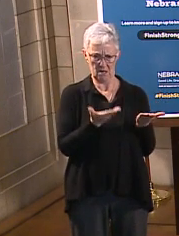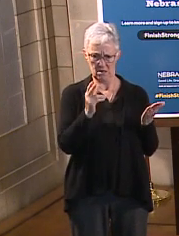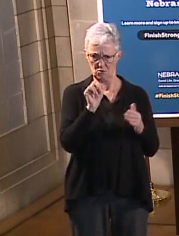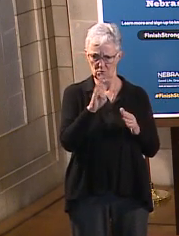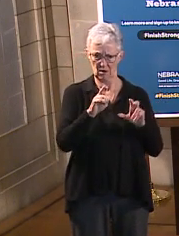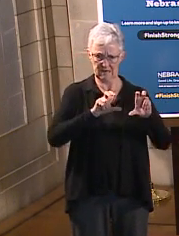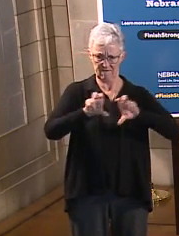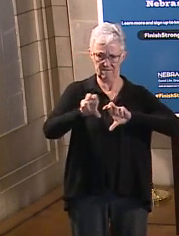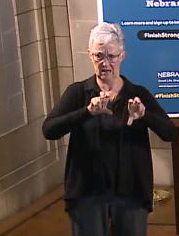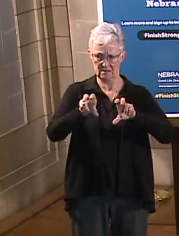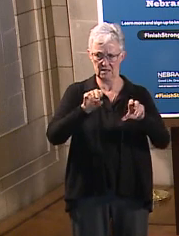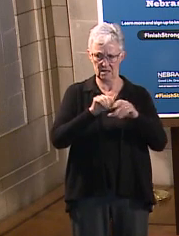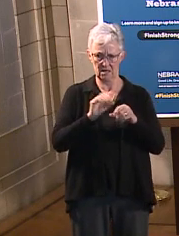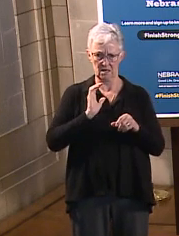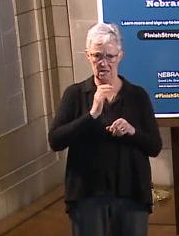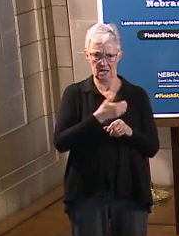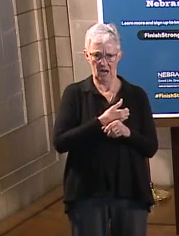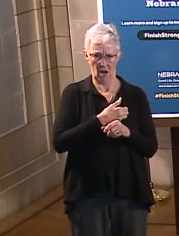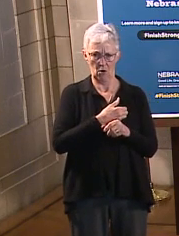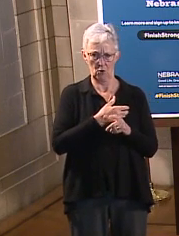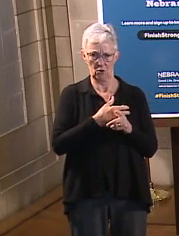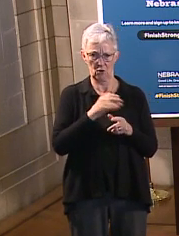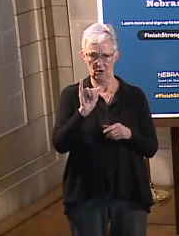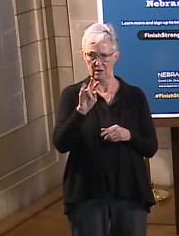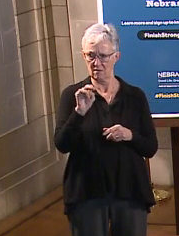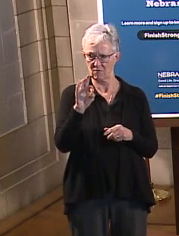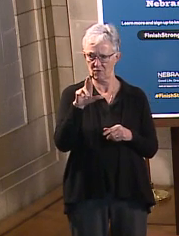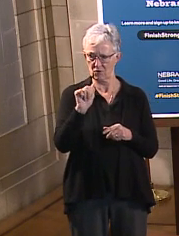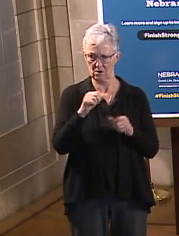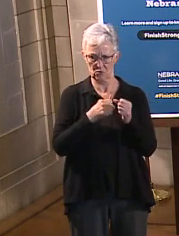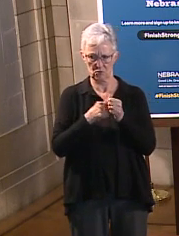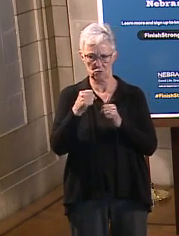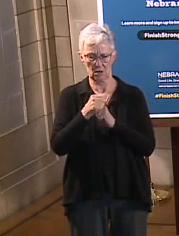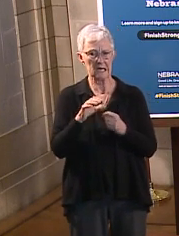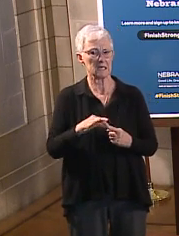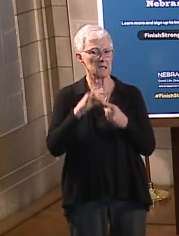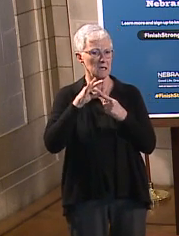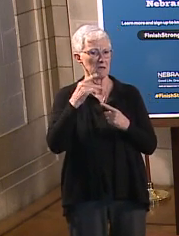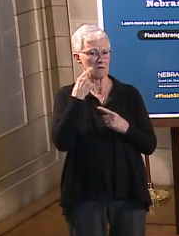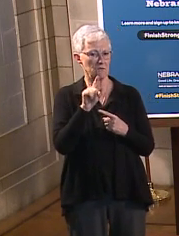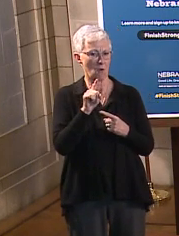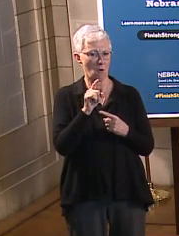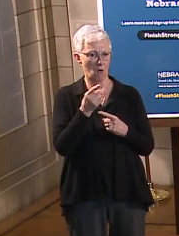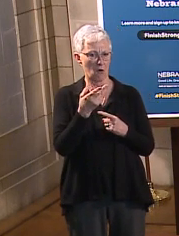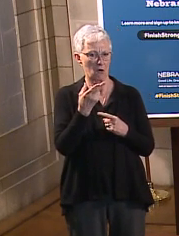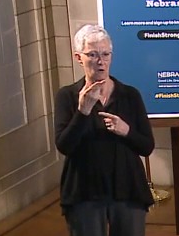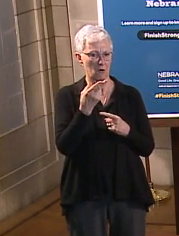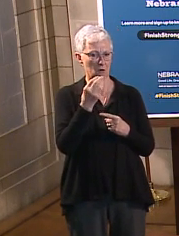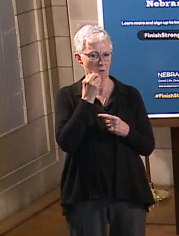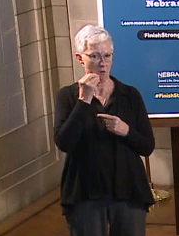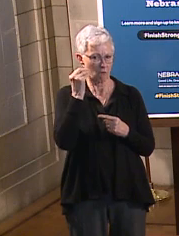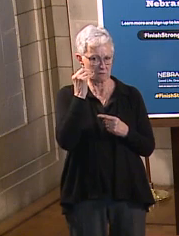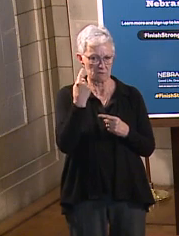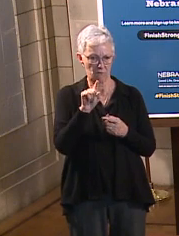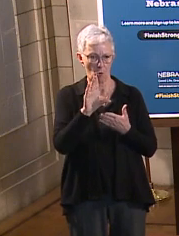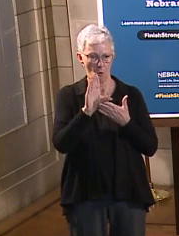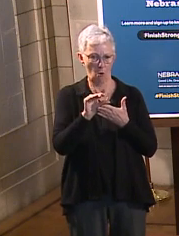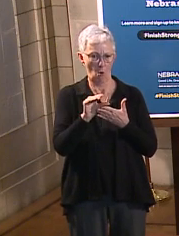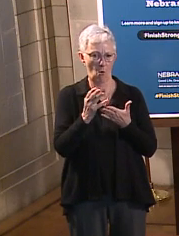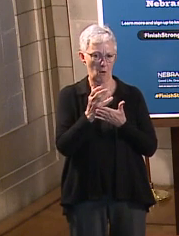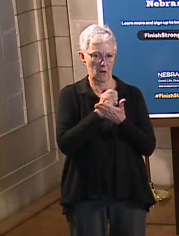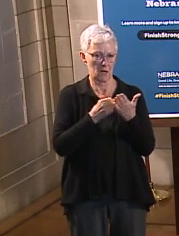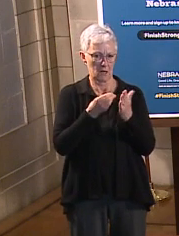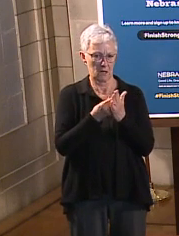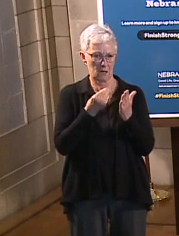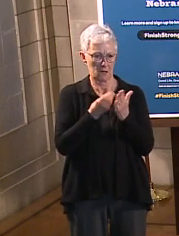housing? So the state in the past has done our Rural Workforce Housing Program, LB 518. We had LB 866.